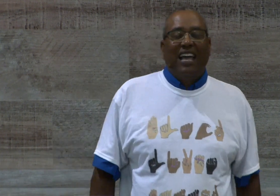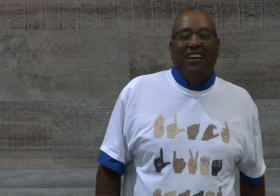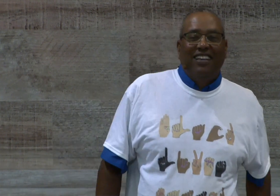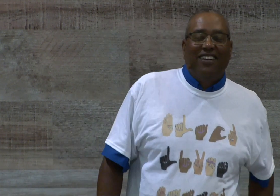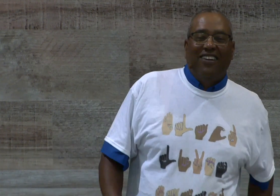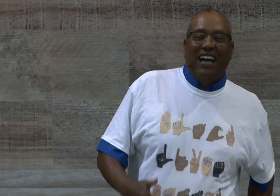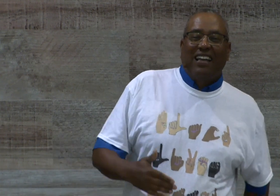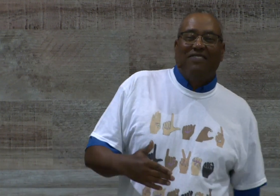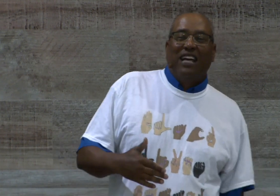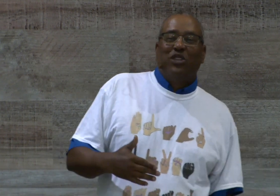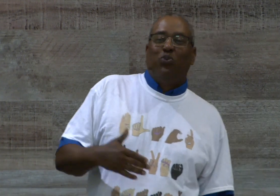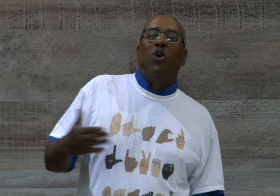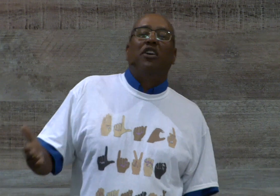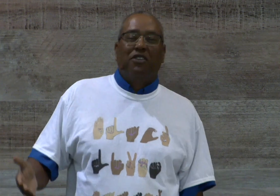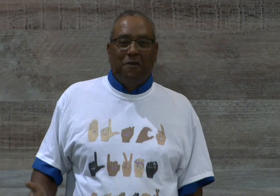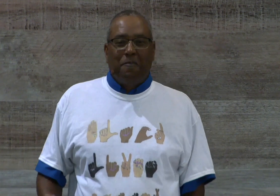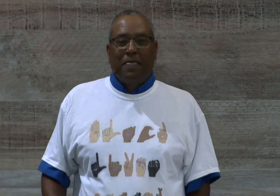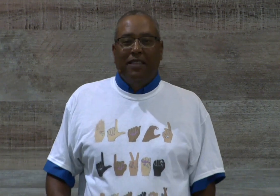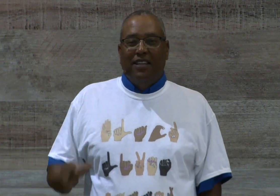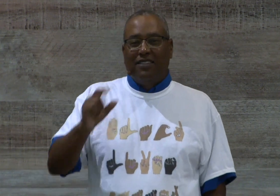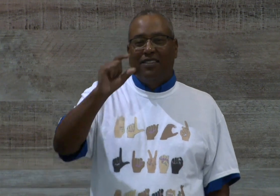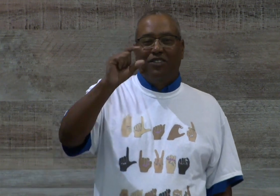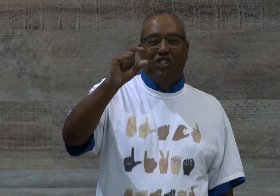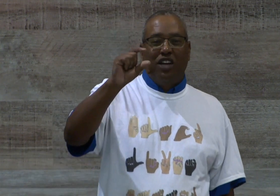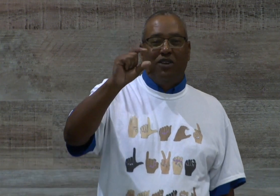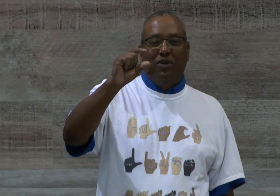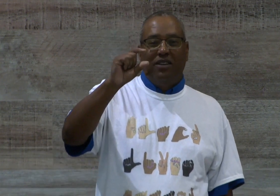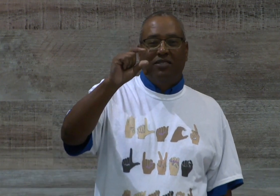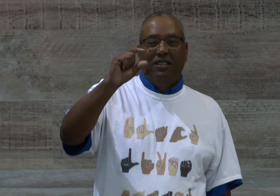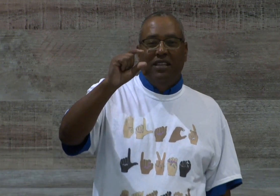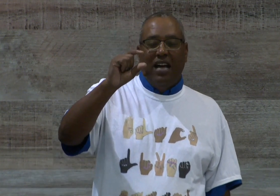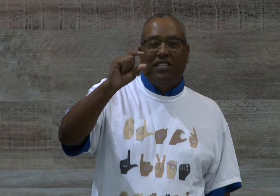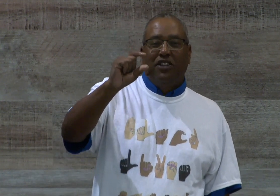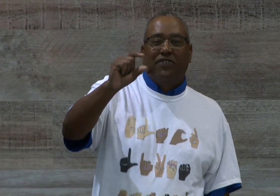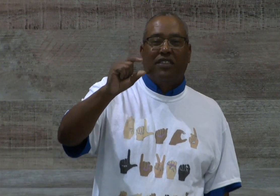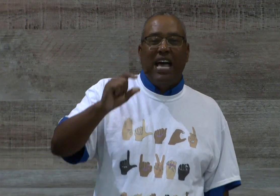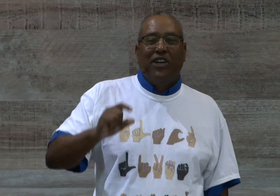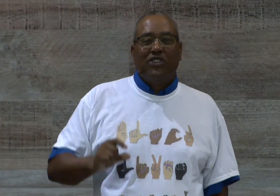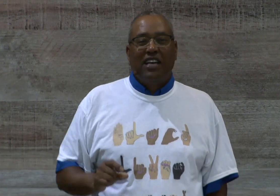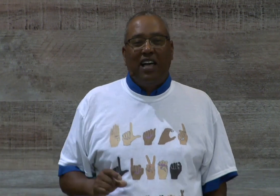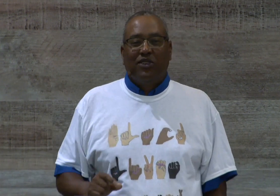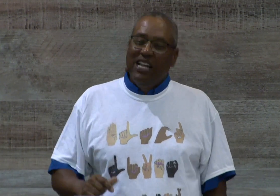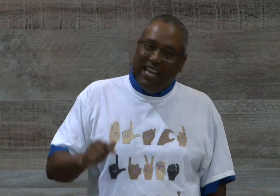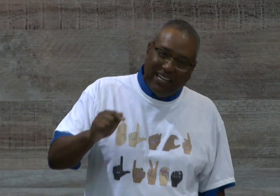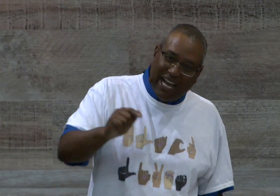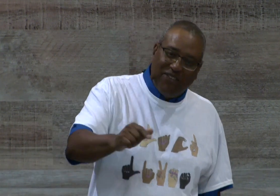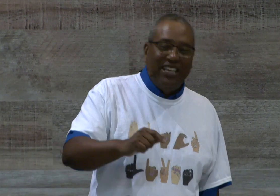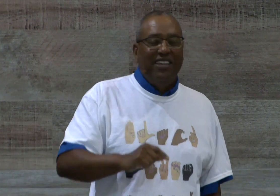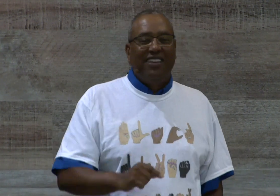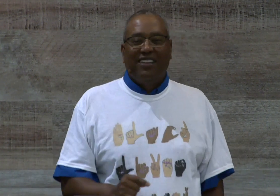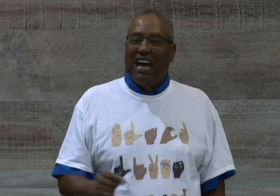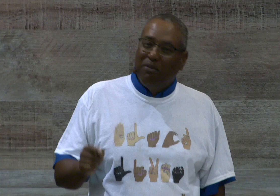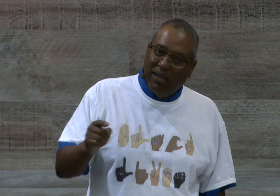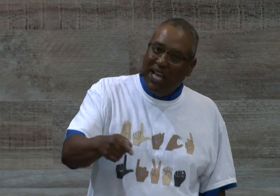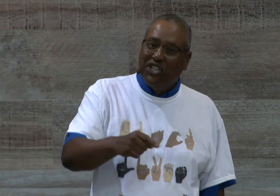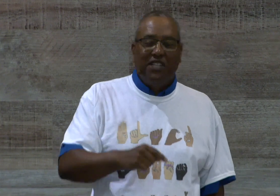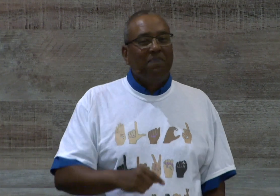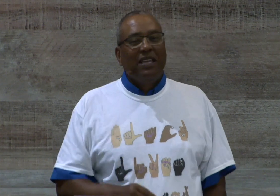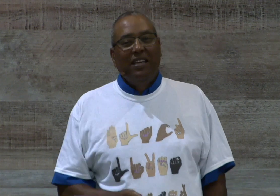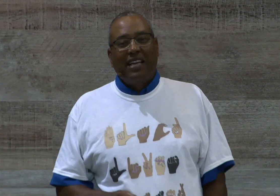you know, I've got this water, a little jug of water, I sell it to for $1,000 and God will heal you, God will bless you, God